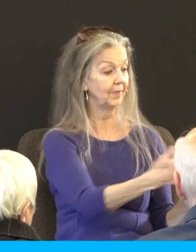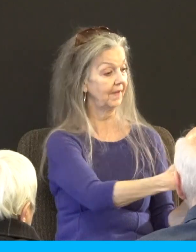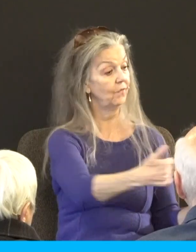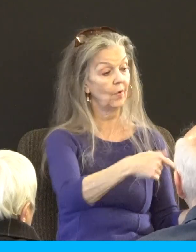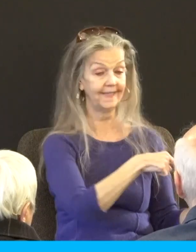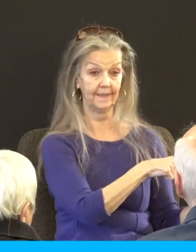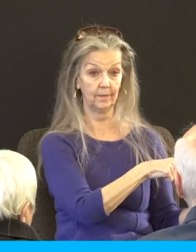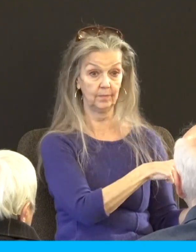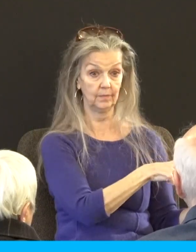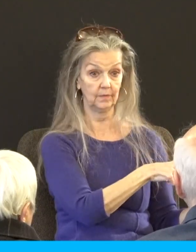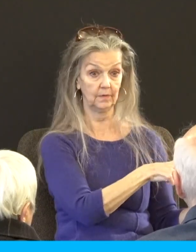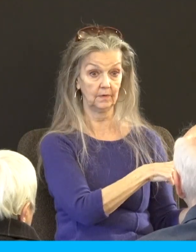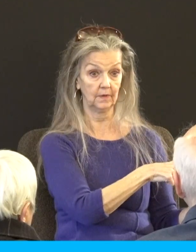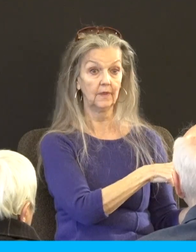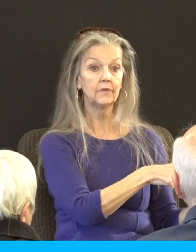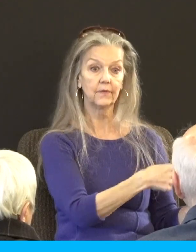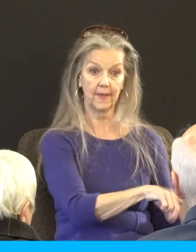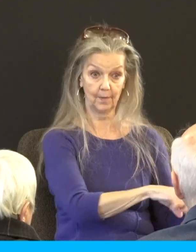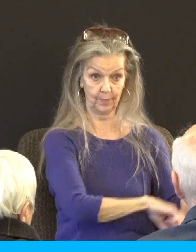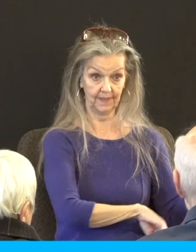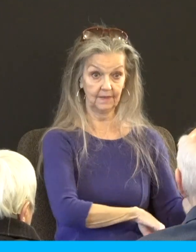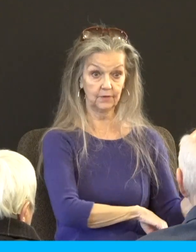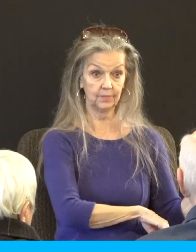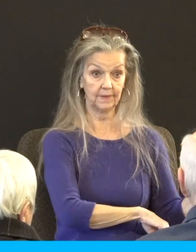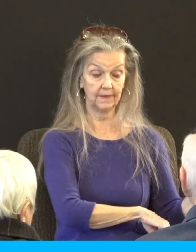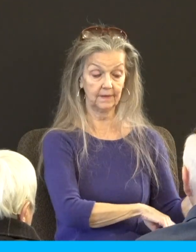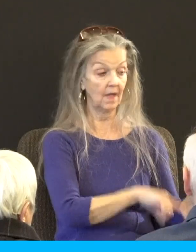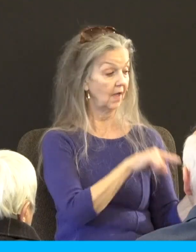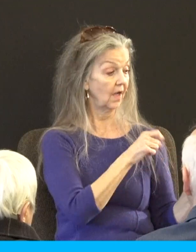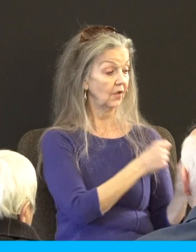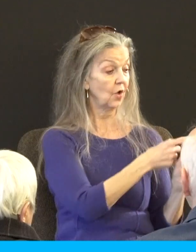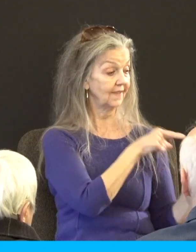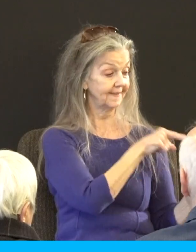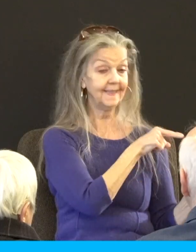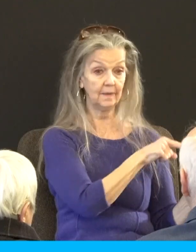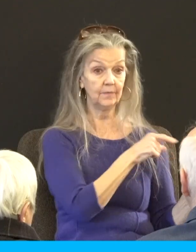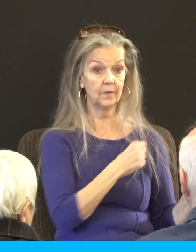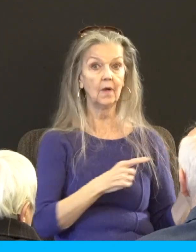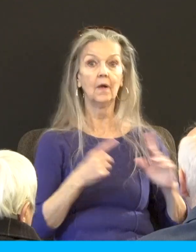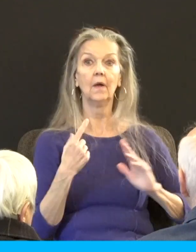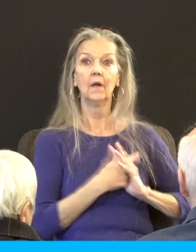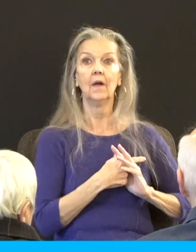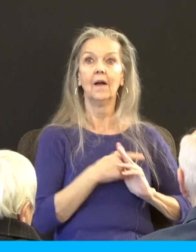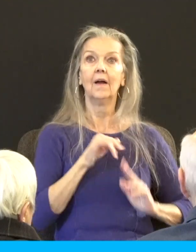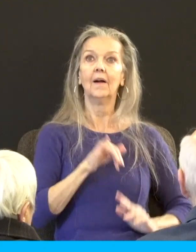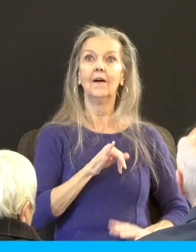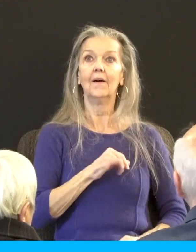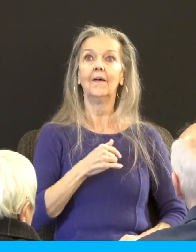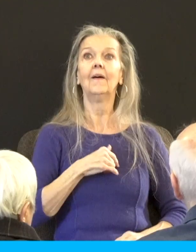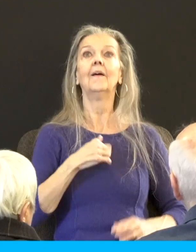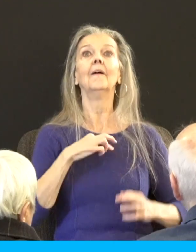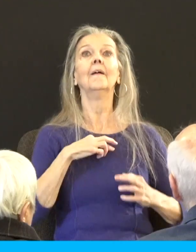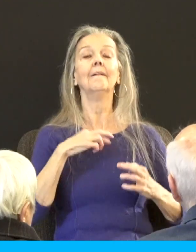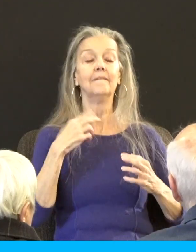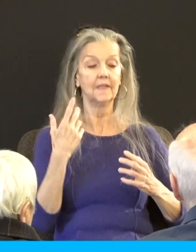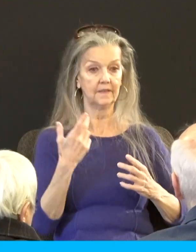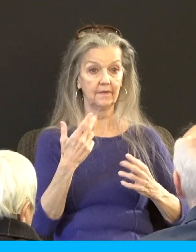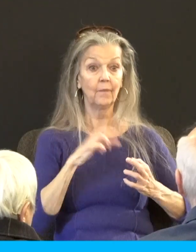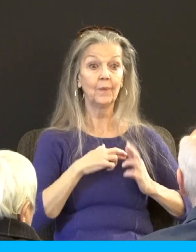was inflicted of many woke him up so that contrary wise verse 7 you ought rather to forgive him let's see here's the